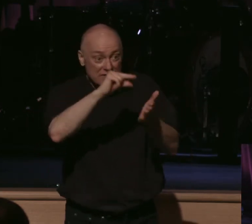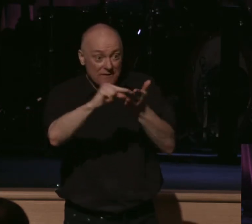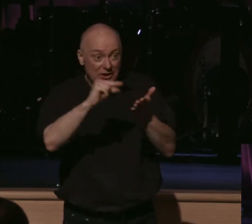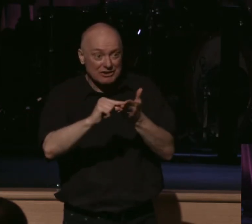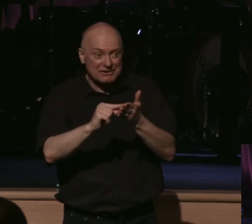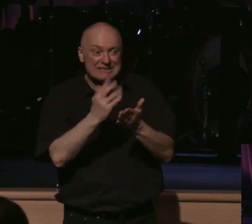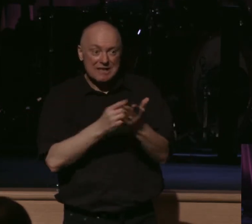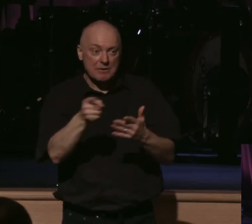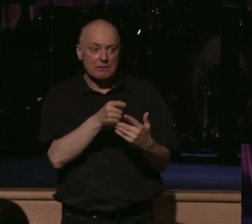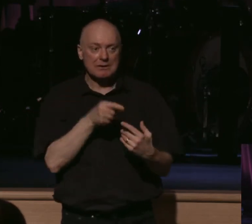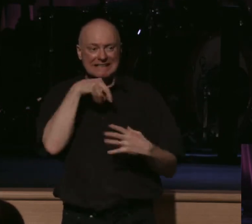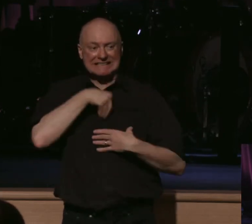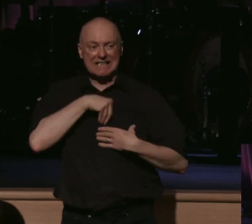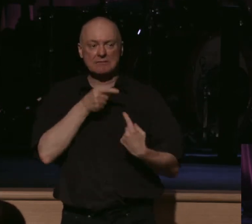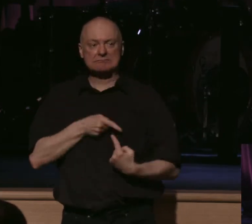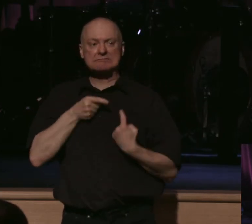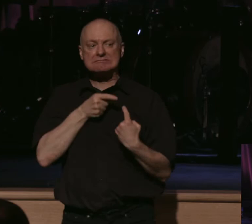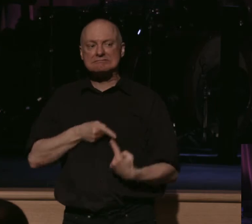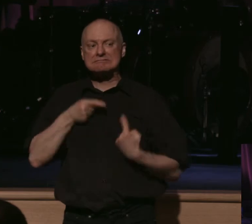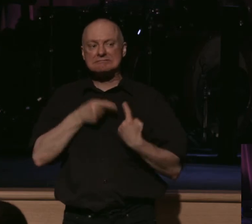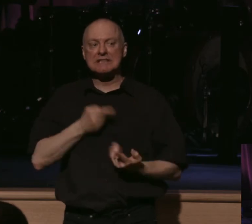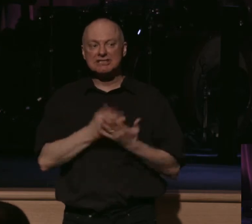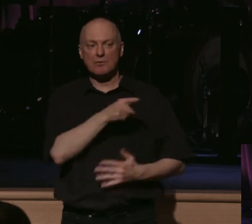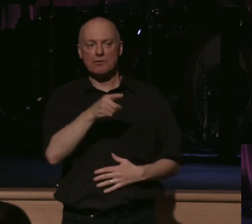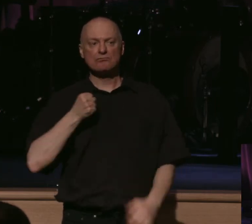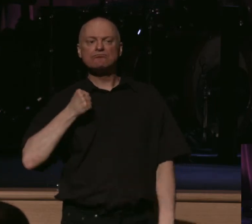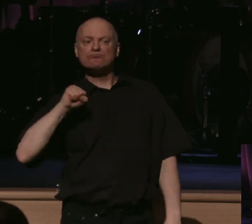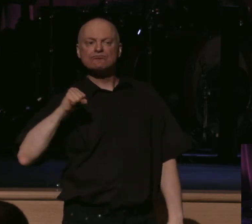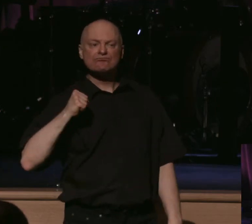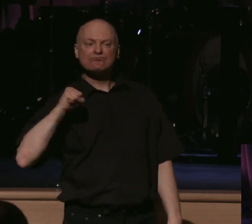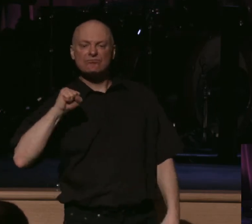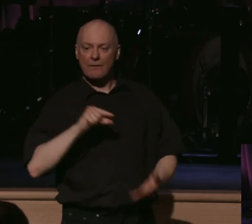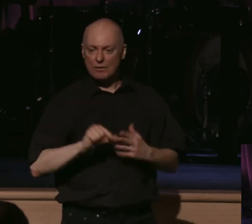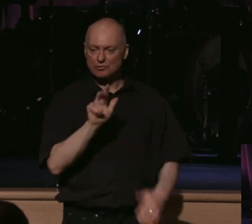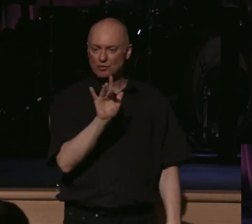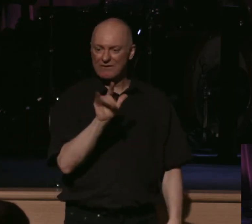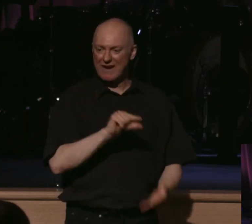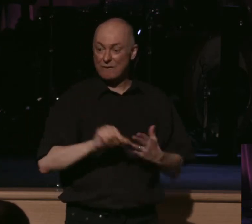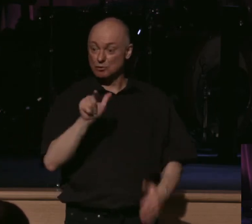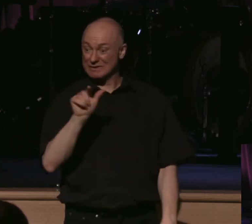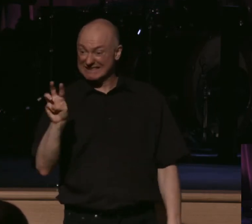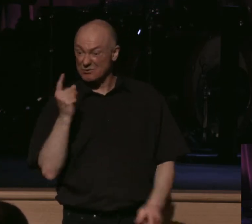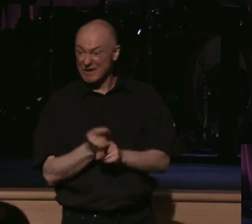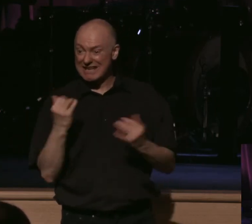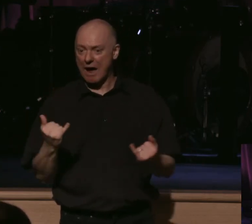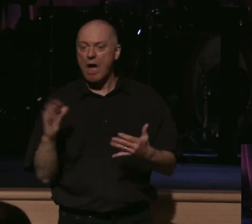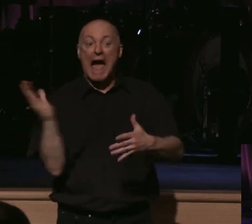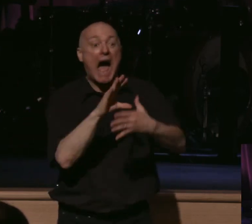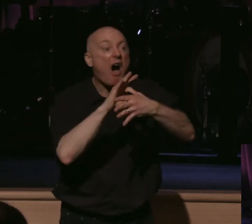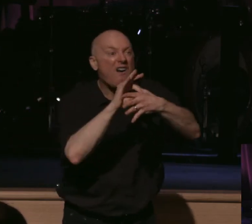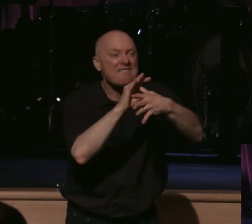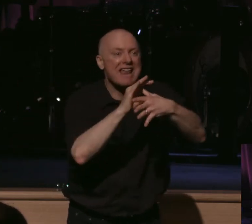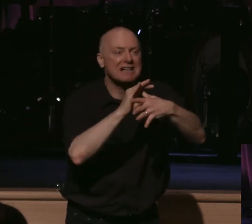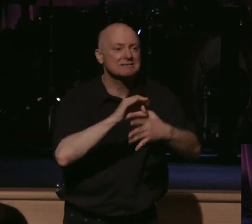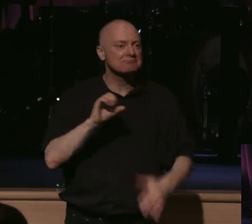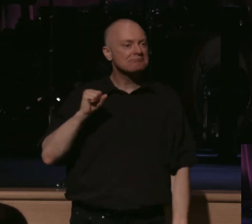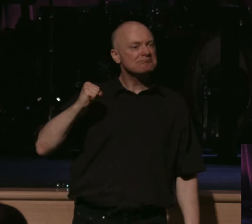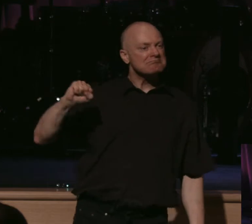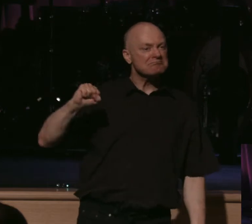a battle going on right now. Even through verses 25 and 26. Even right now. Our flesh fights against this. How do I know? Because